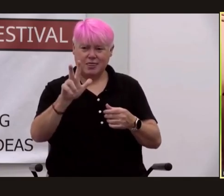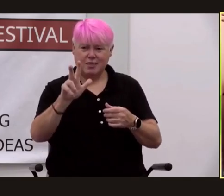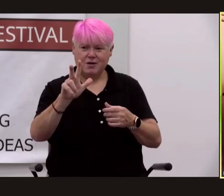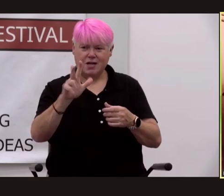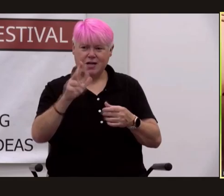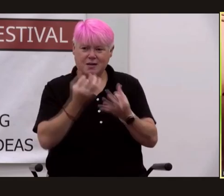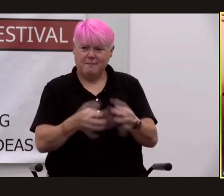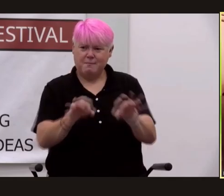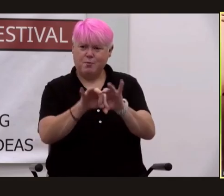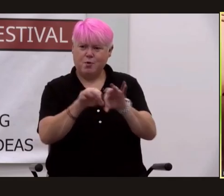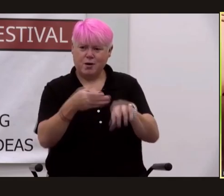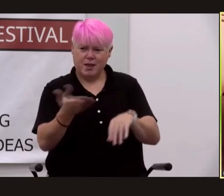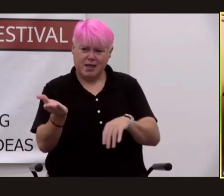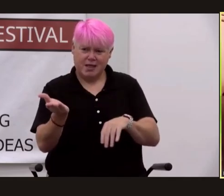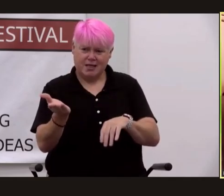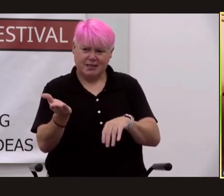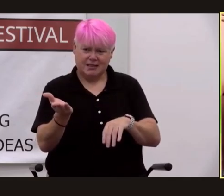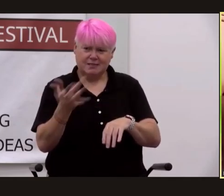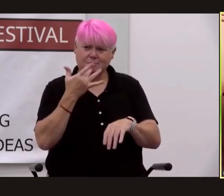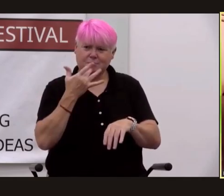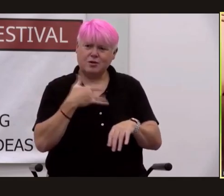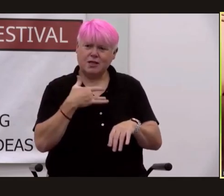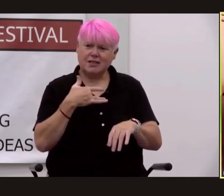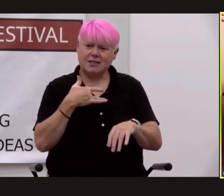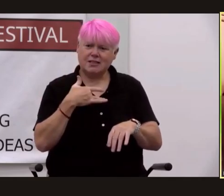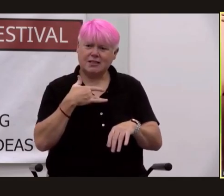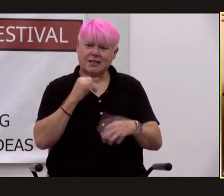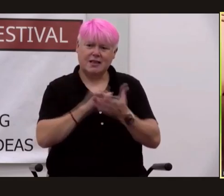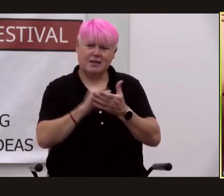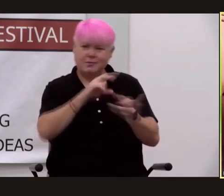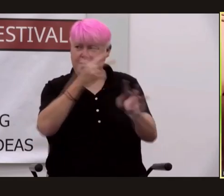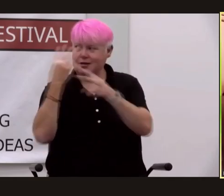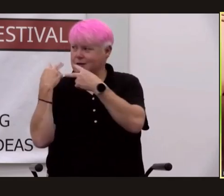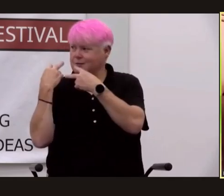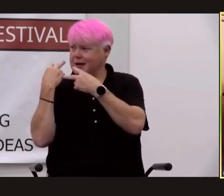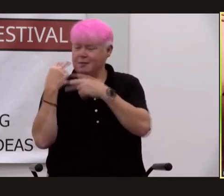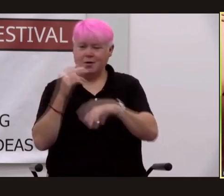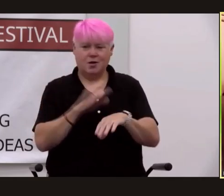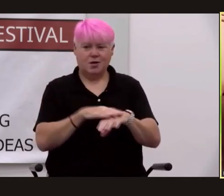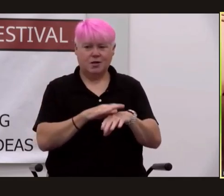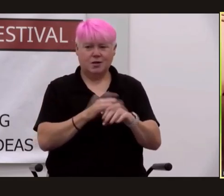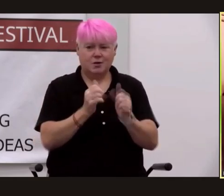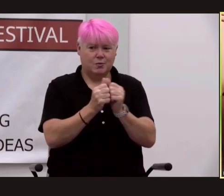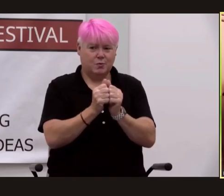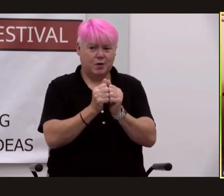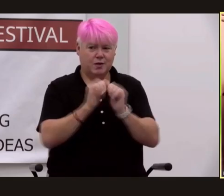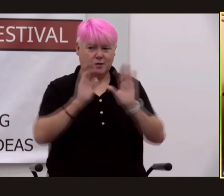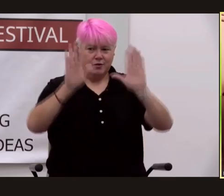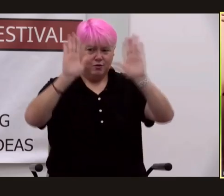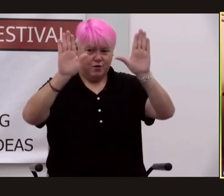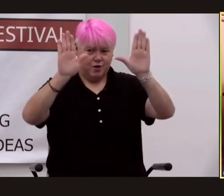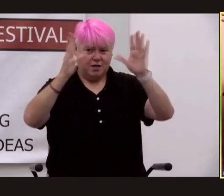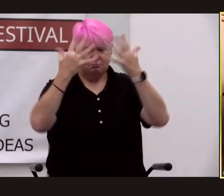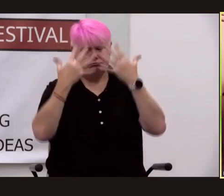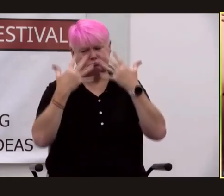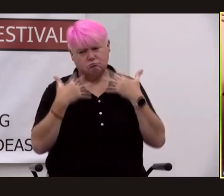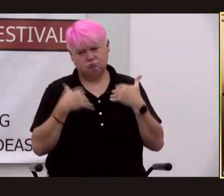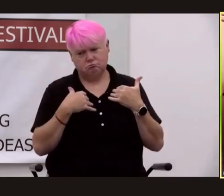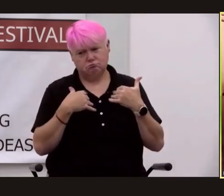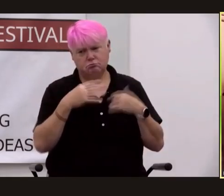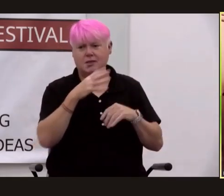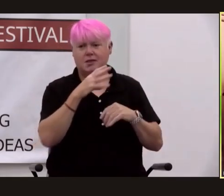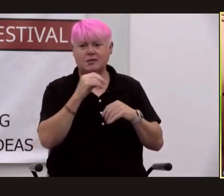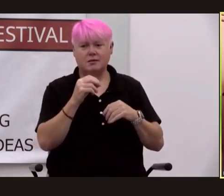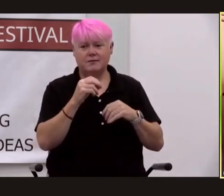milestone birth dates uh that we look back upon with uh great sadness or at the very